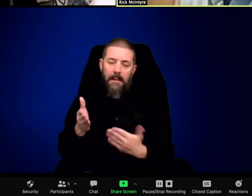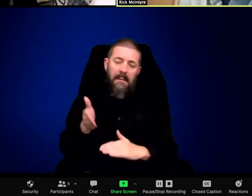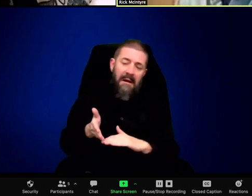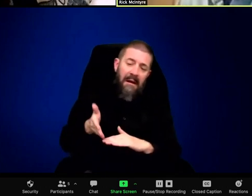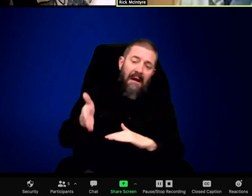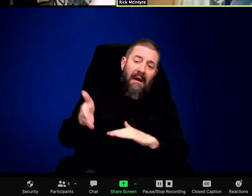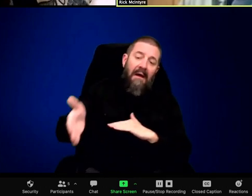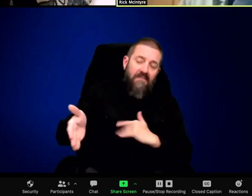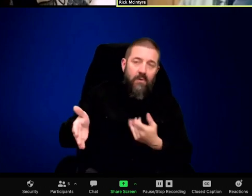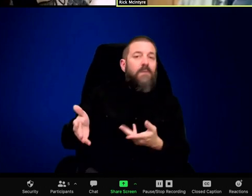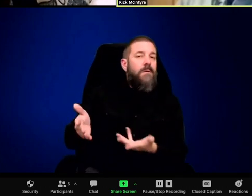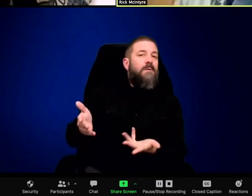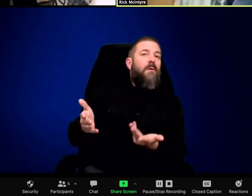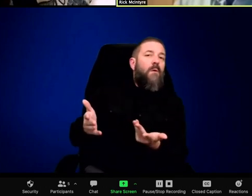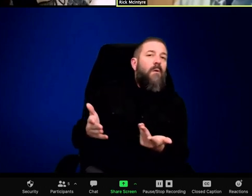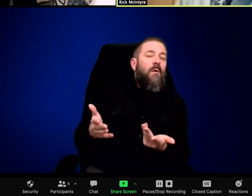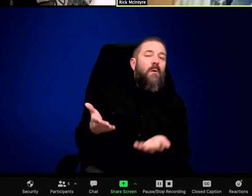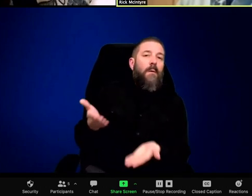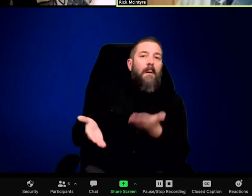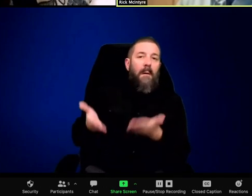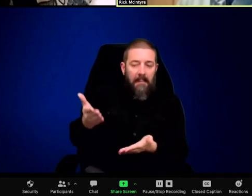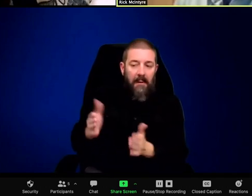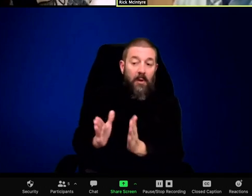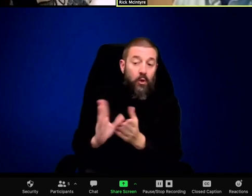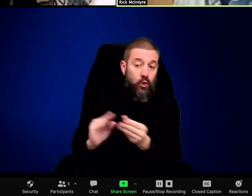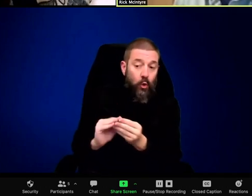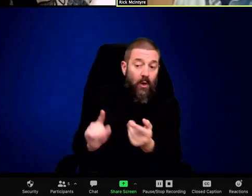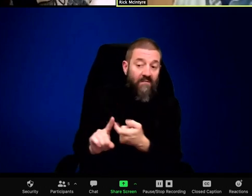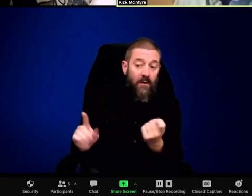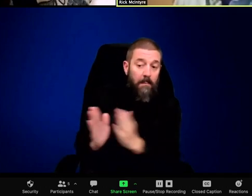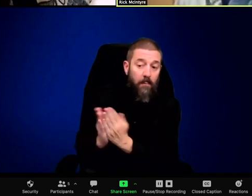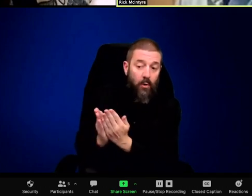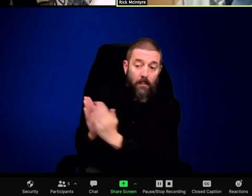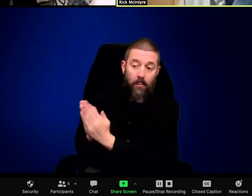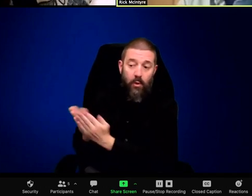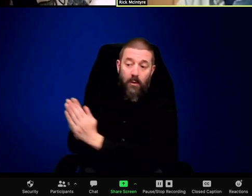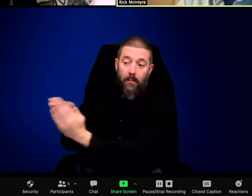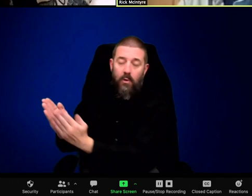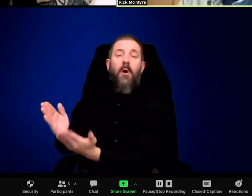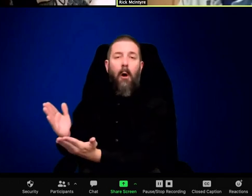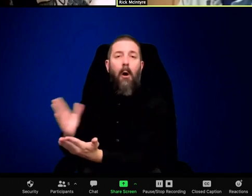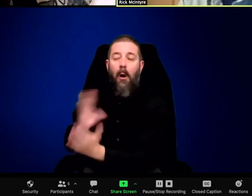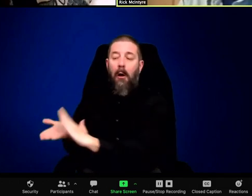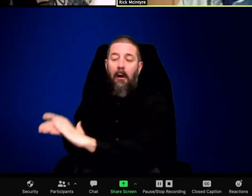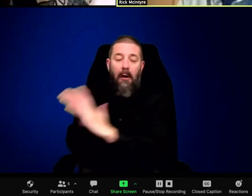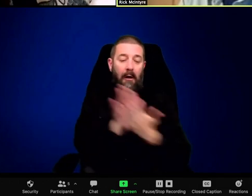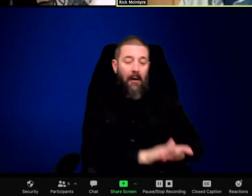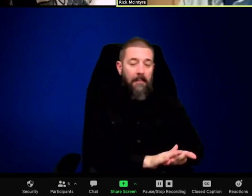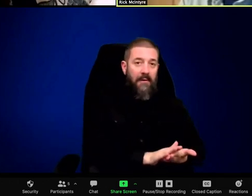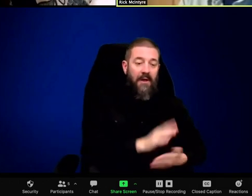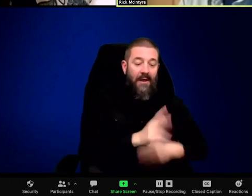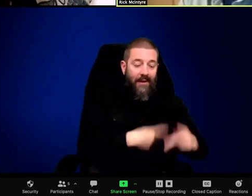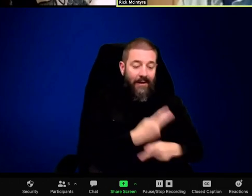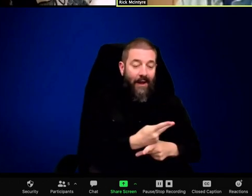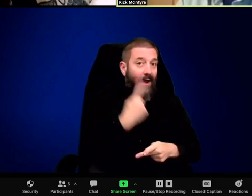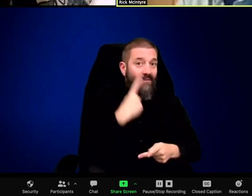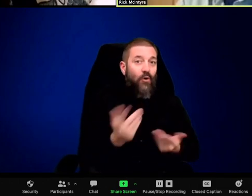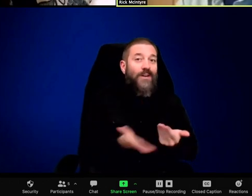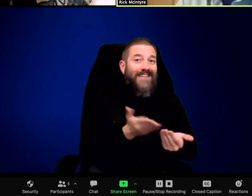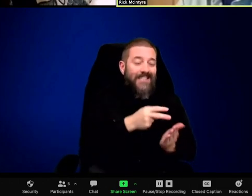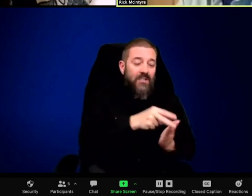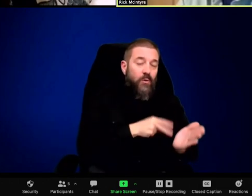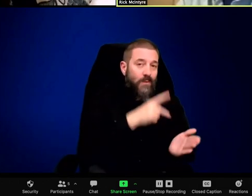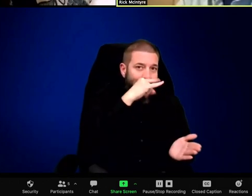So, she certainly, uh, does huge things to make my books more readable to general people, to make it more